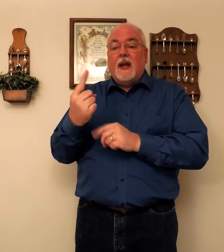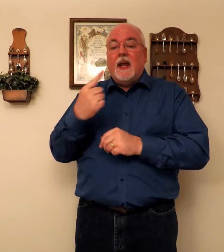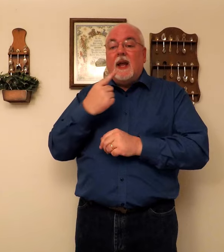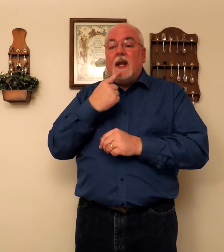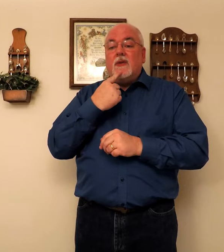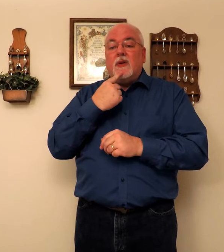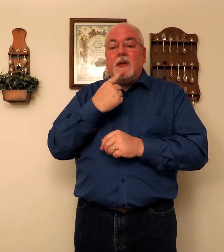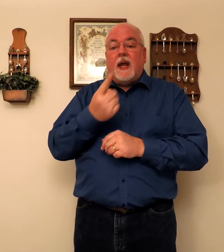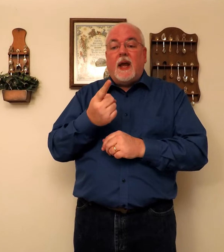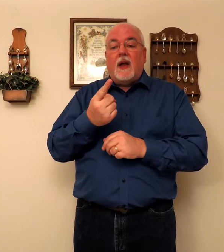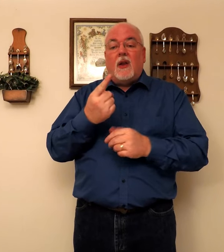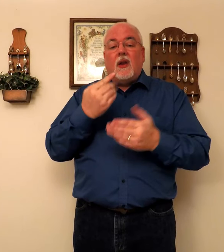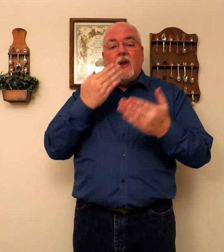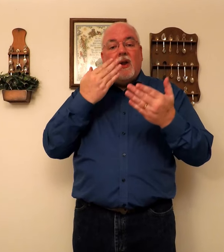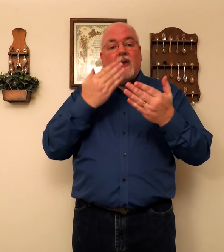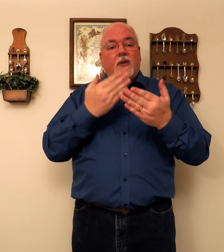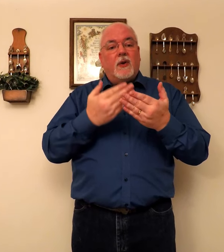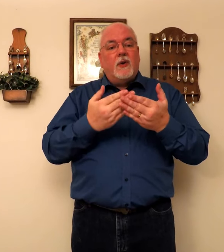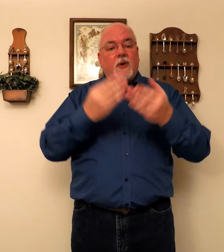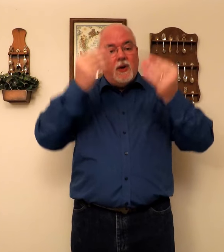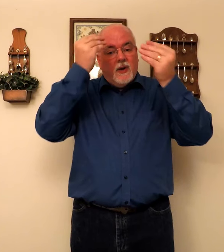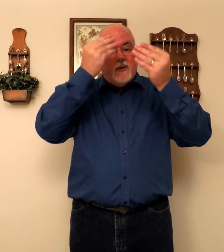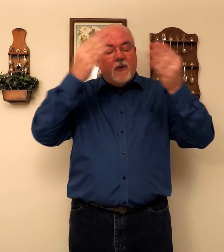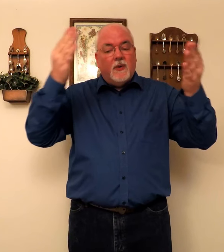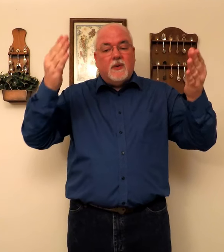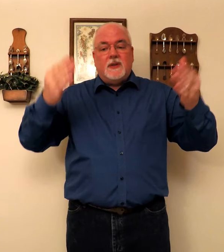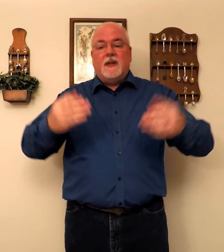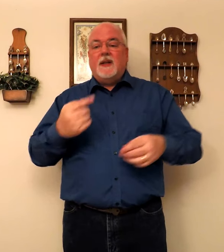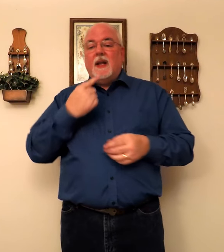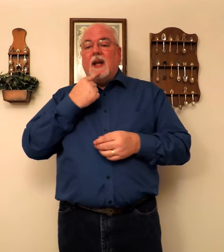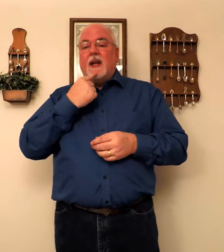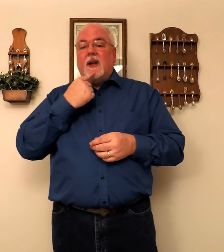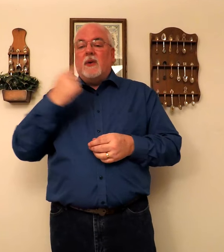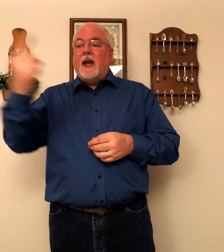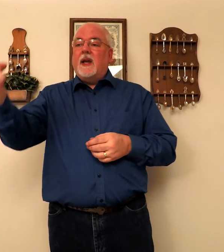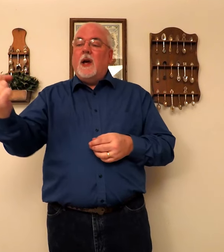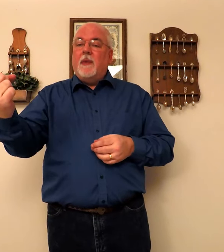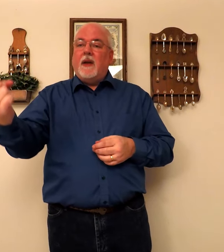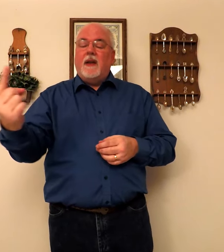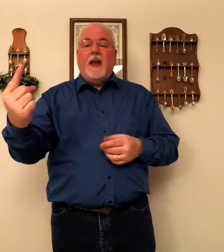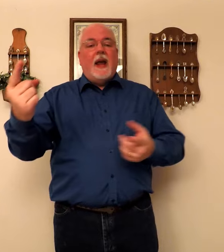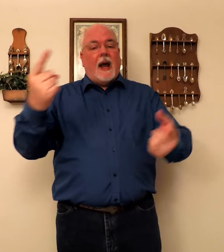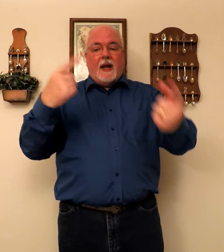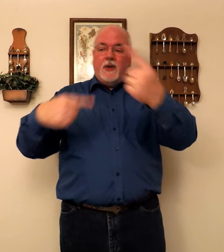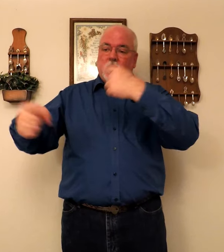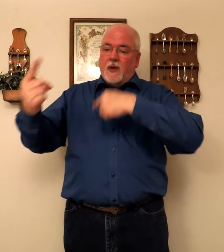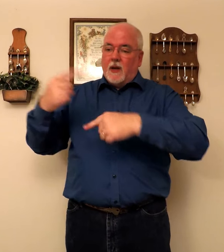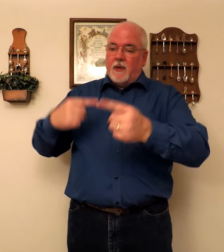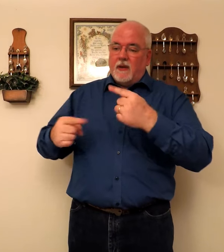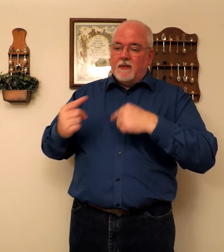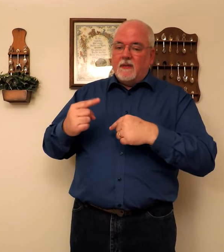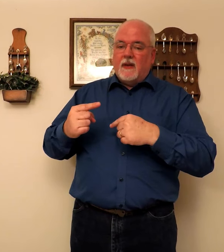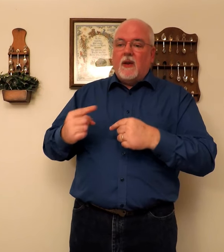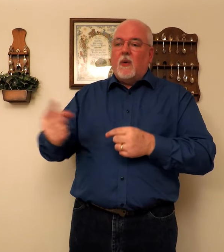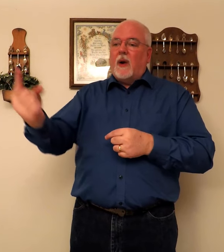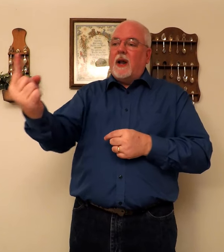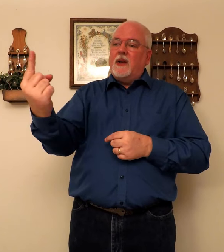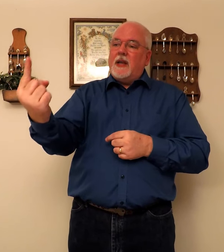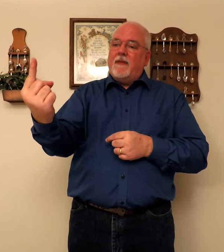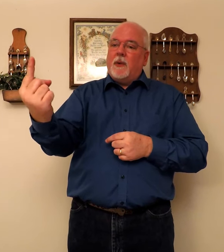To tell. The good news. Okay. Coming. I can do coming. Or I can just have the